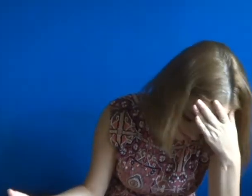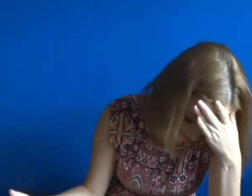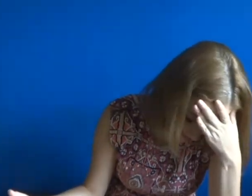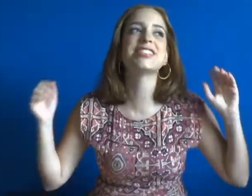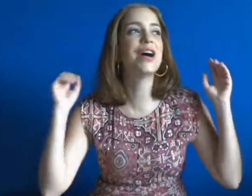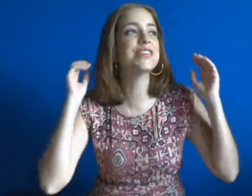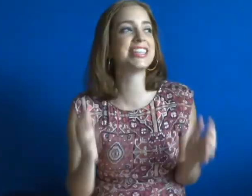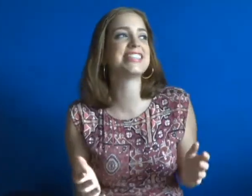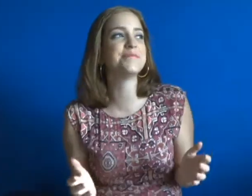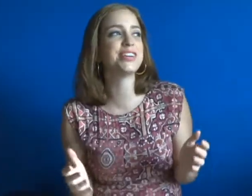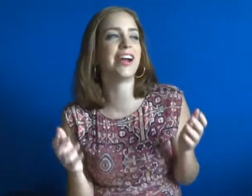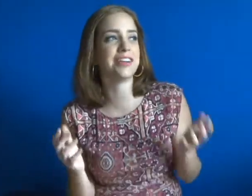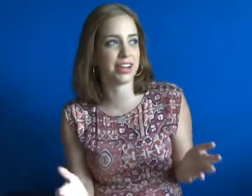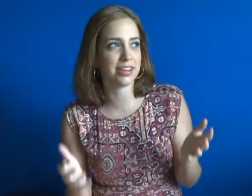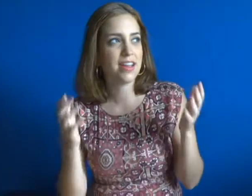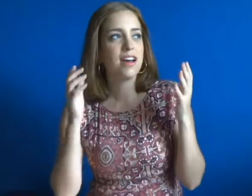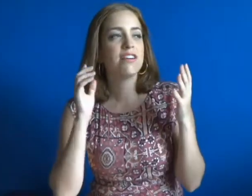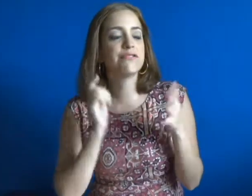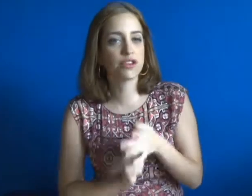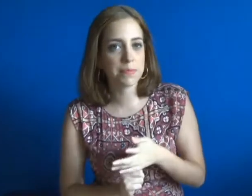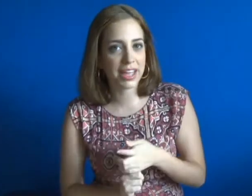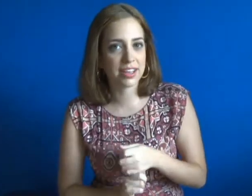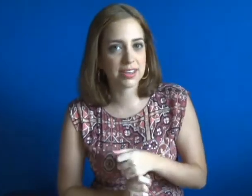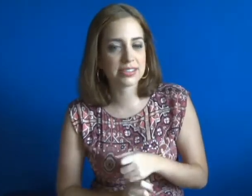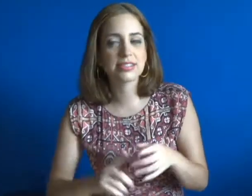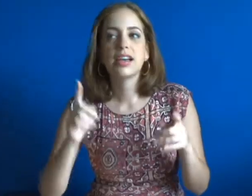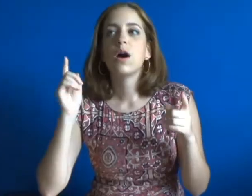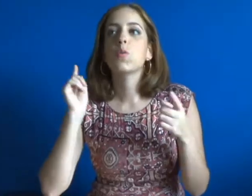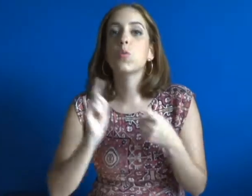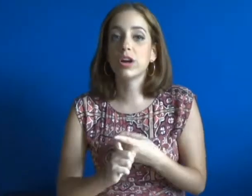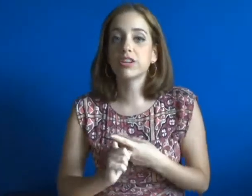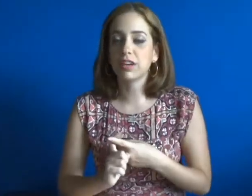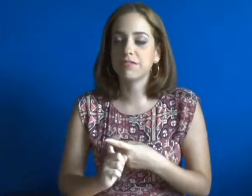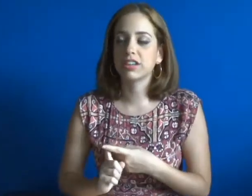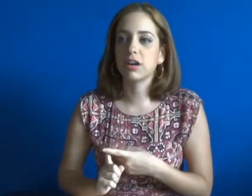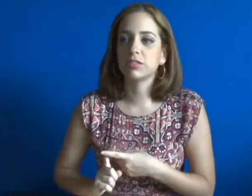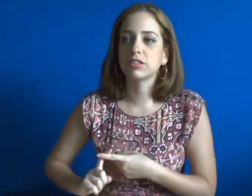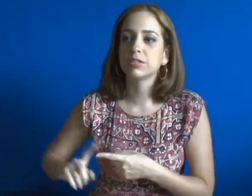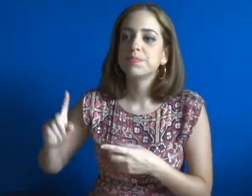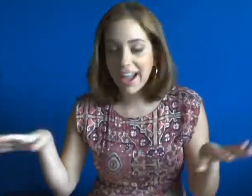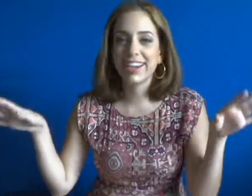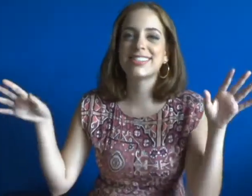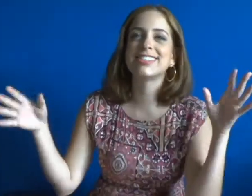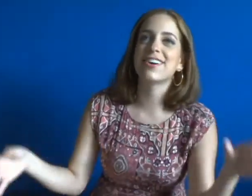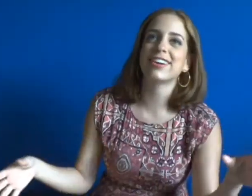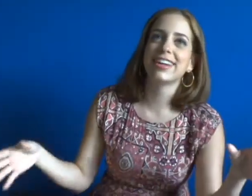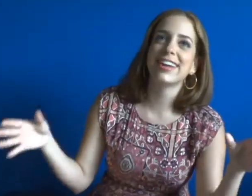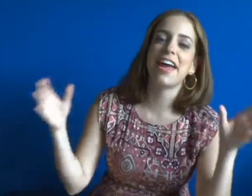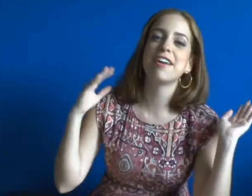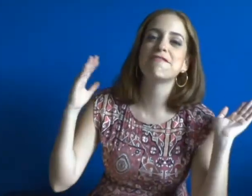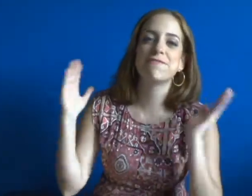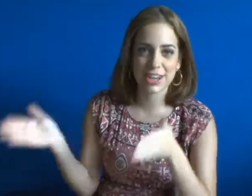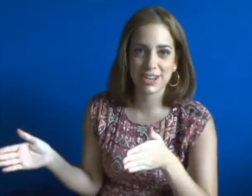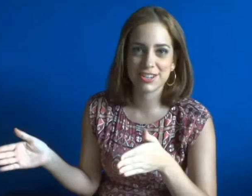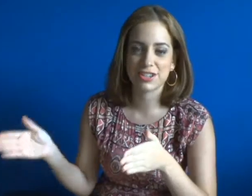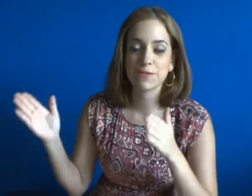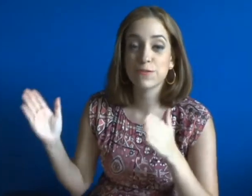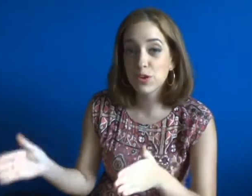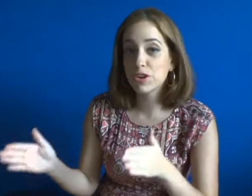So in December I read 4 mangas, 1 graphic novel, I started and finished 4